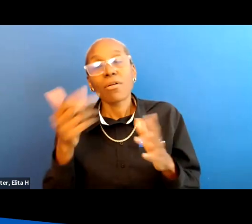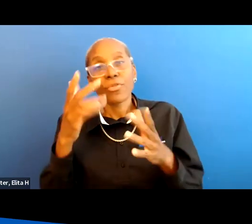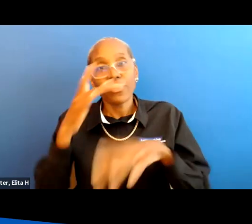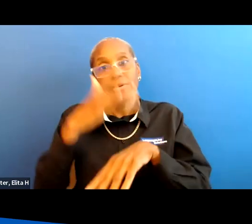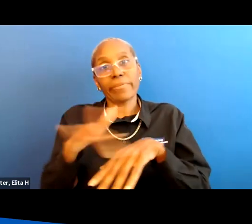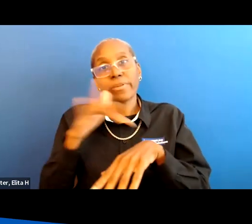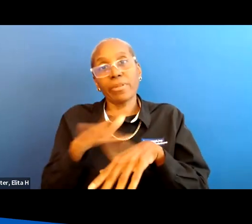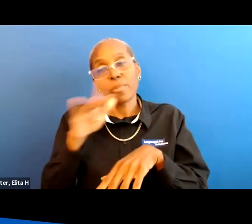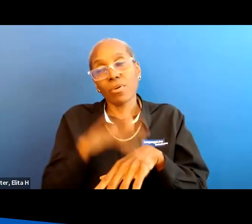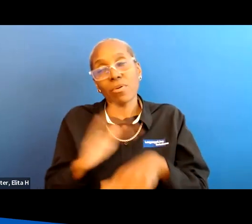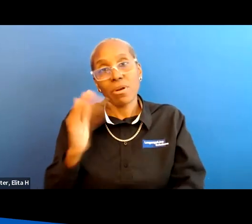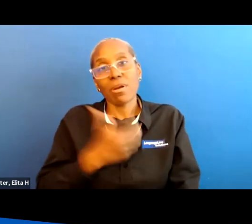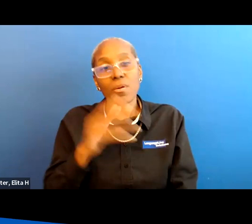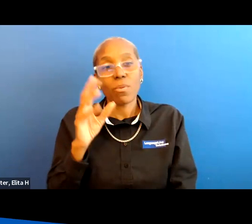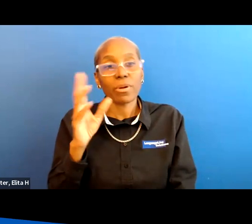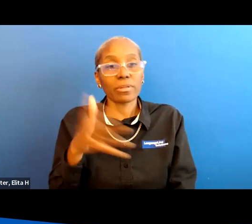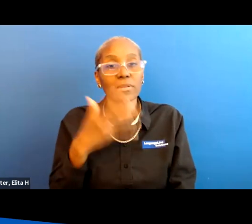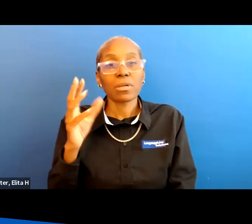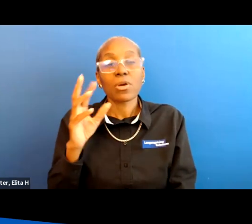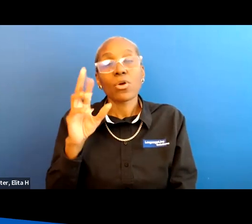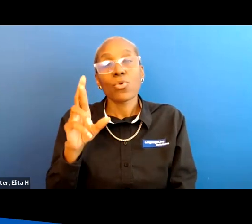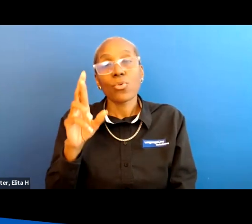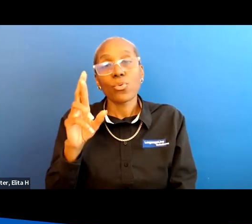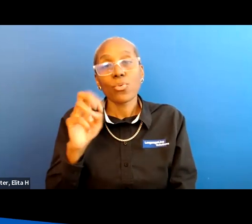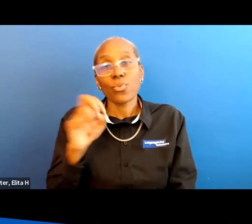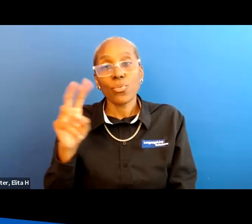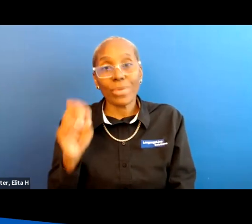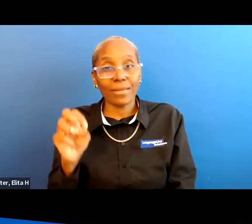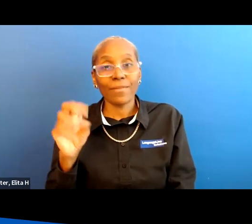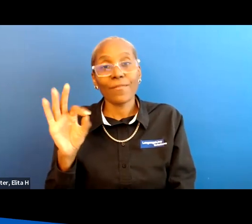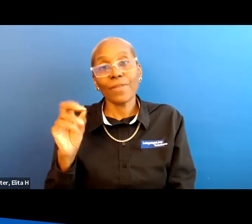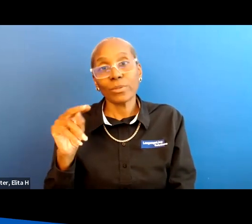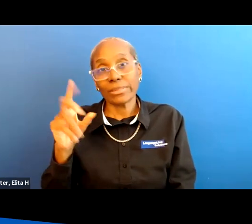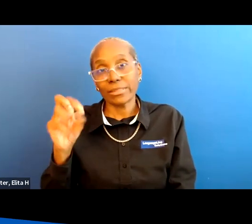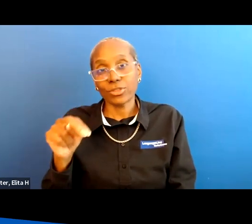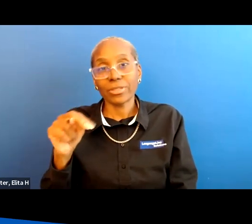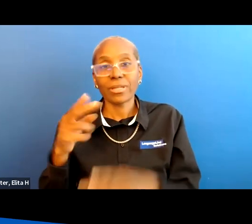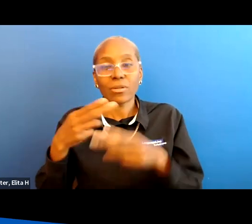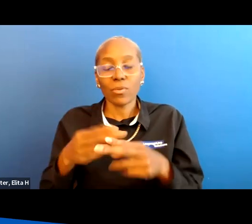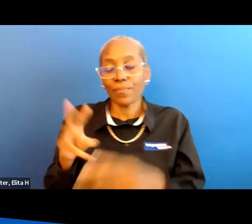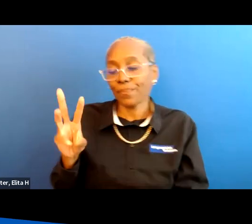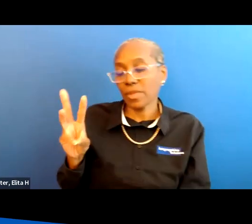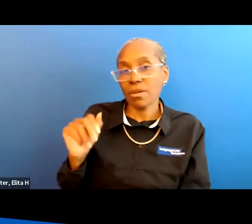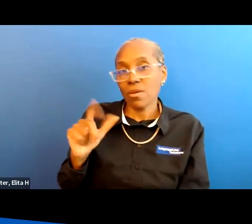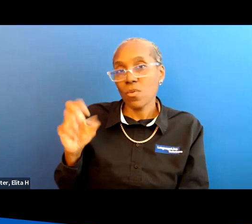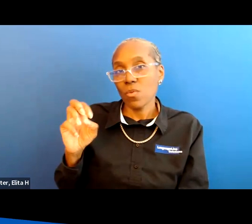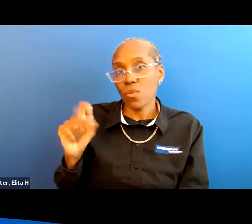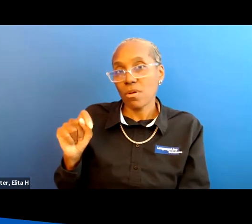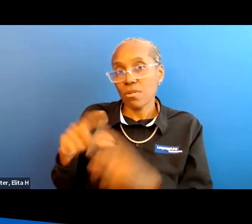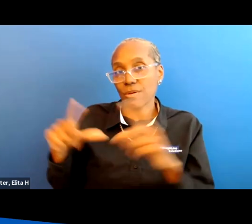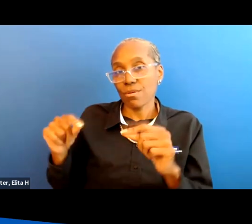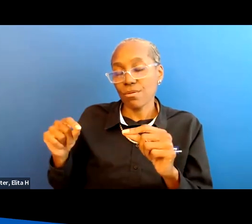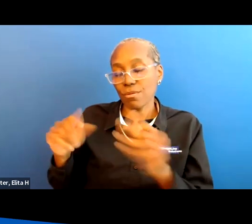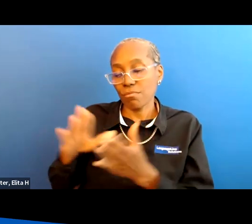on the uh web uh the re foundation website are these wallet cards there are three different wallet